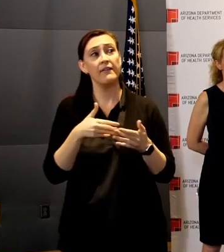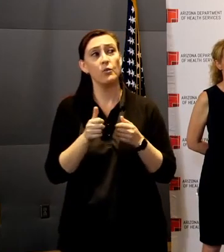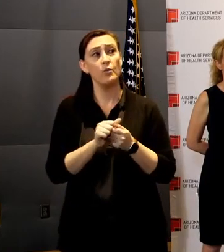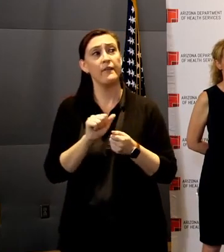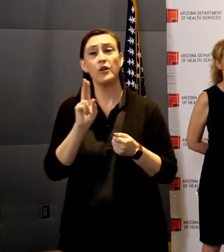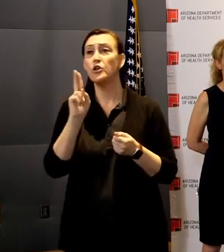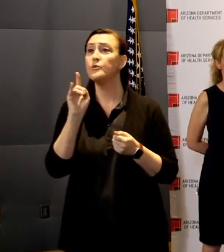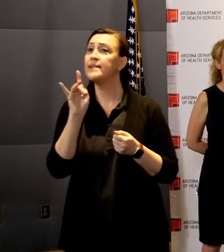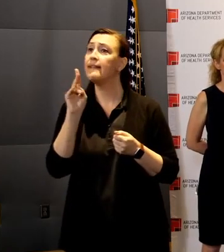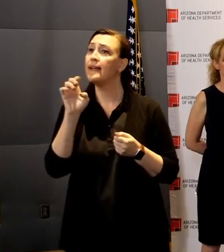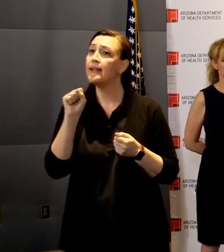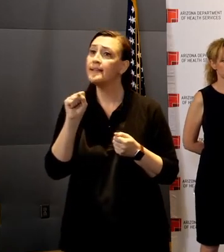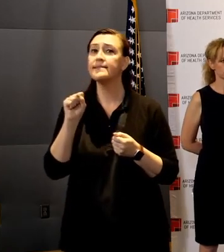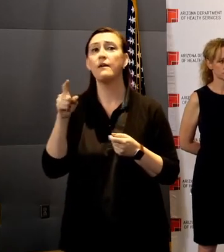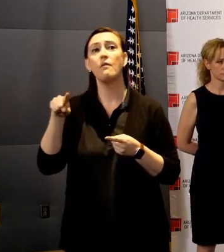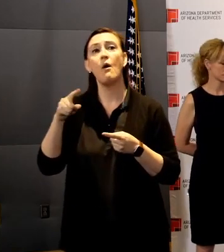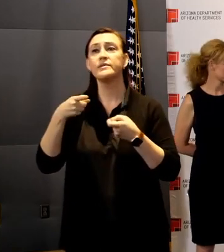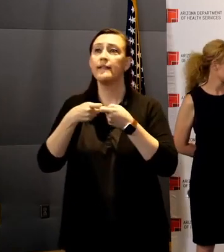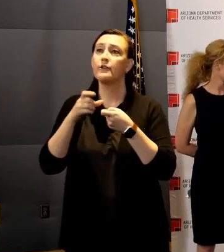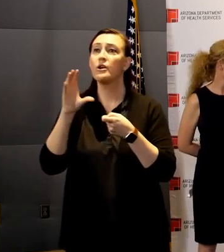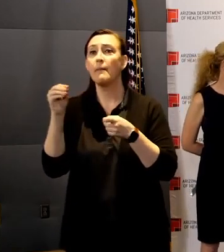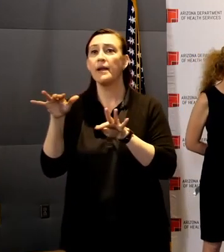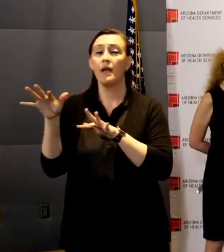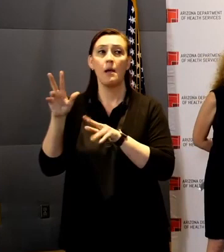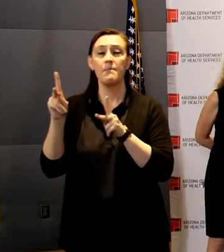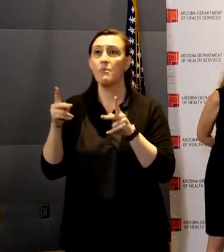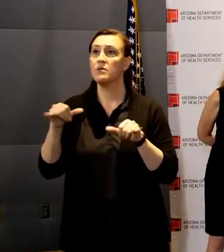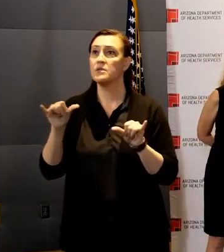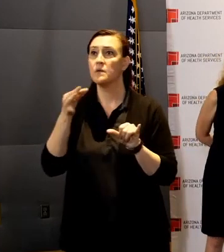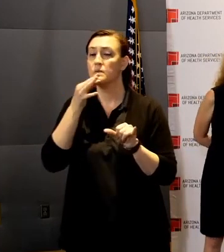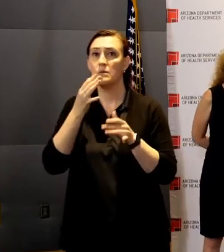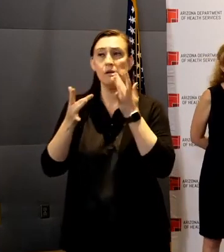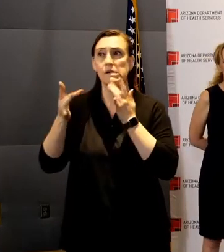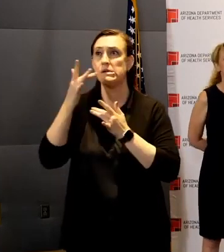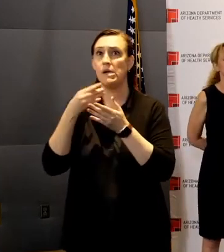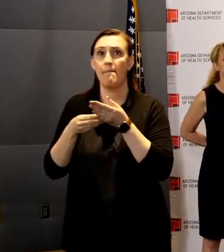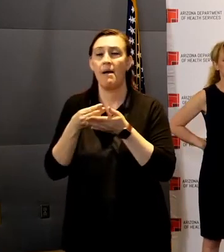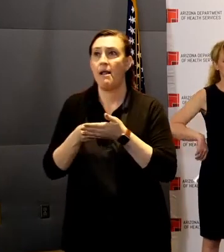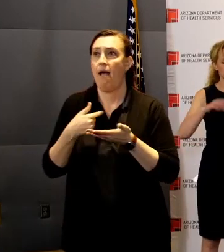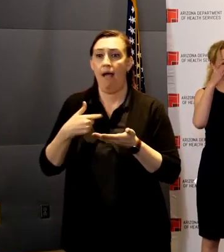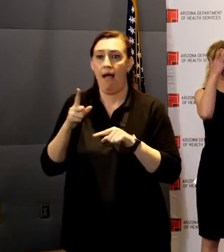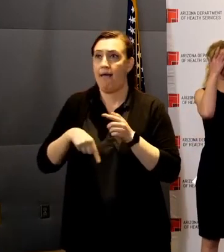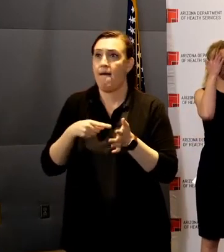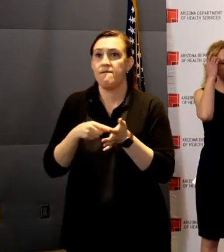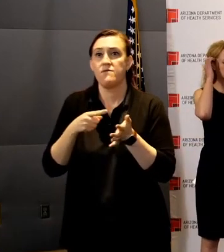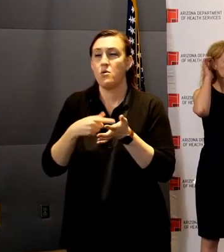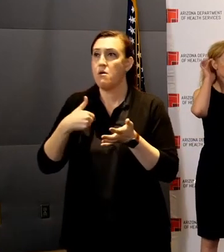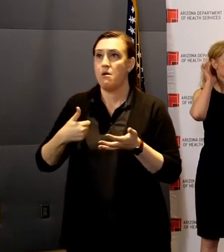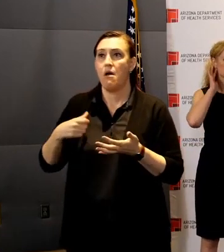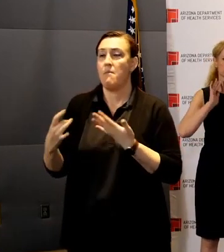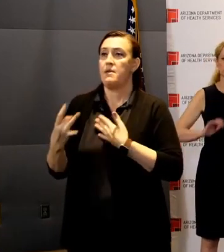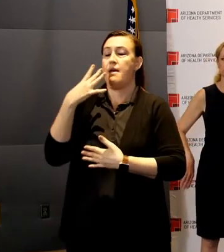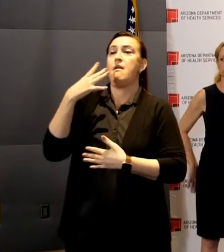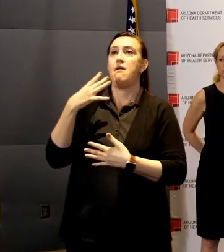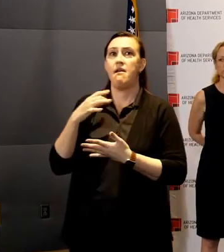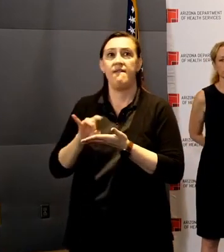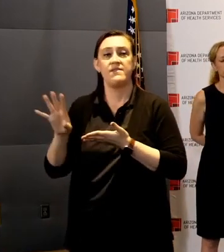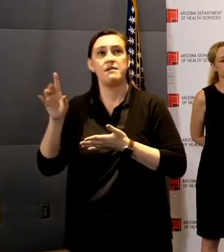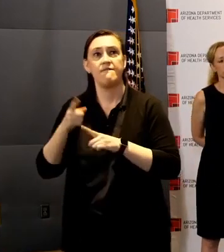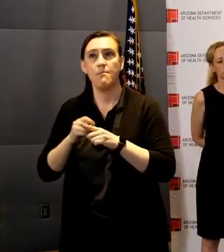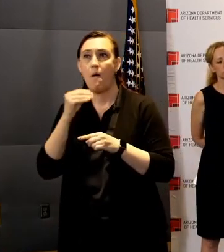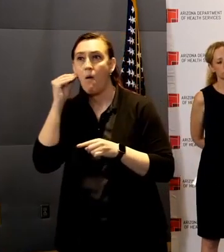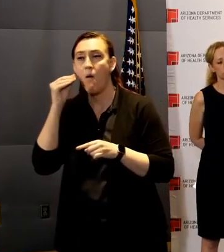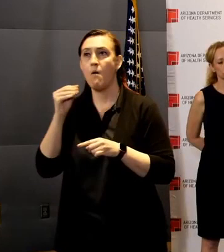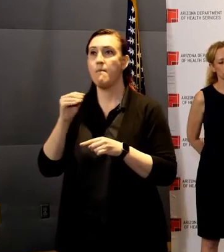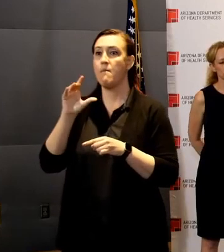utilities are doing, people are in danger of being thrown out of their apartments, out of their homes, having their cars repossessed. What are you going